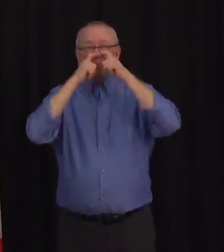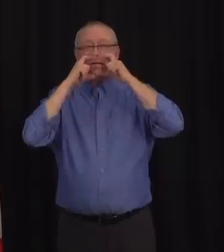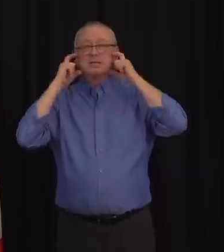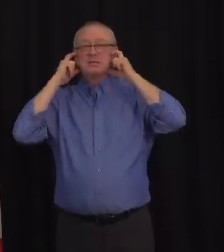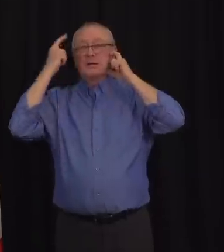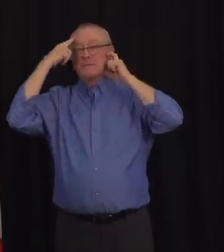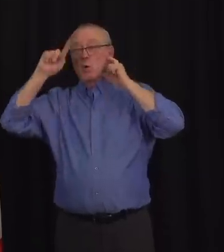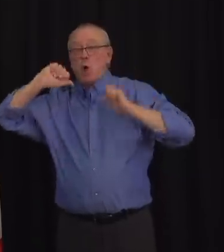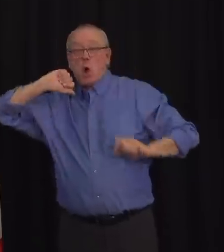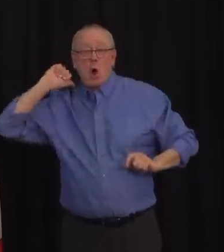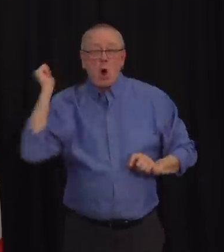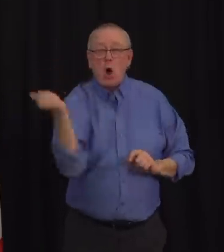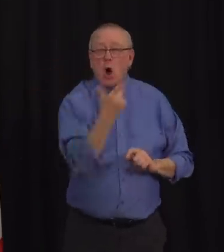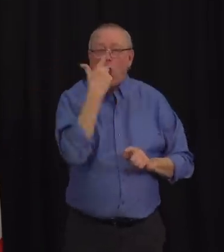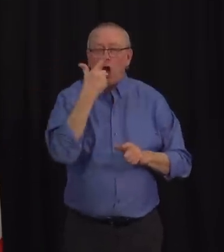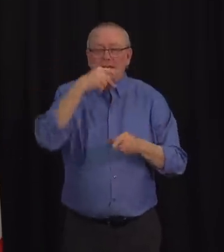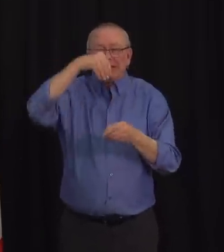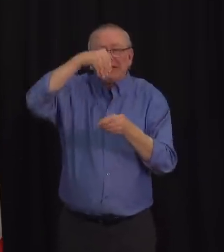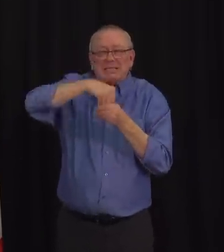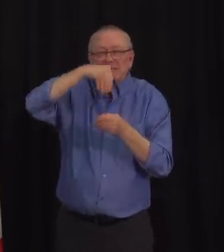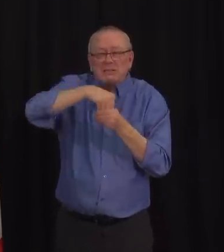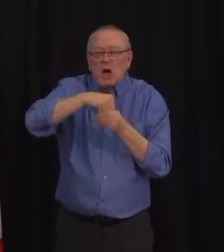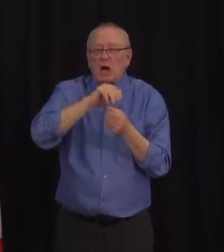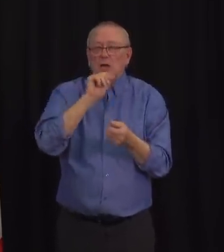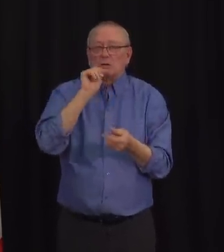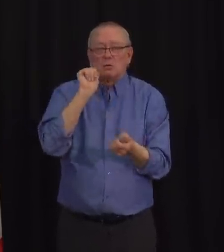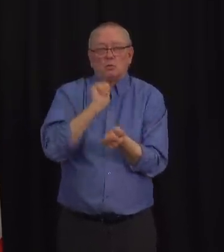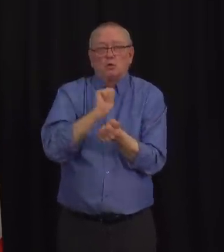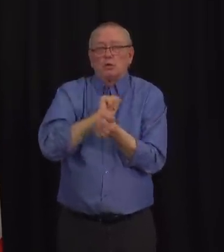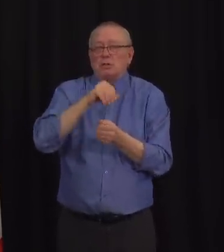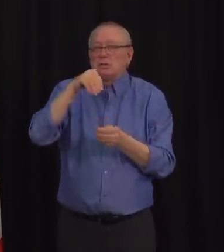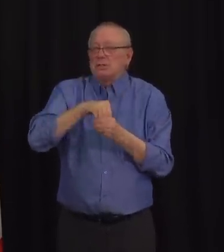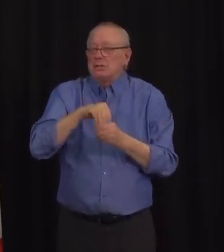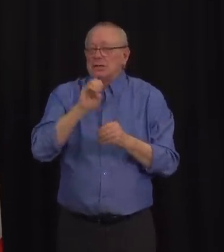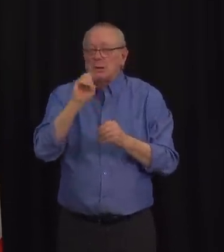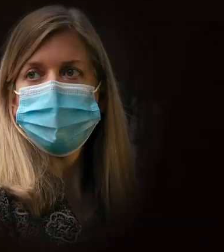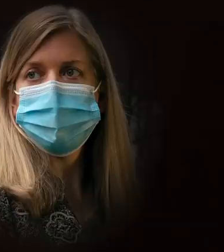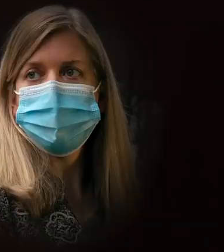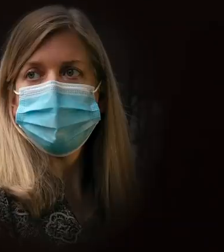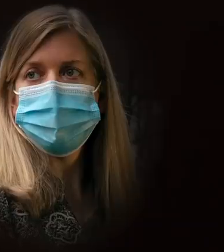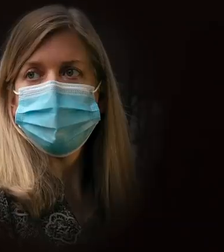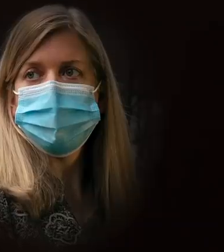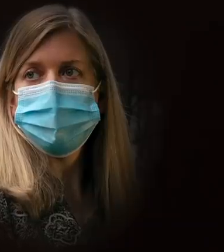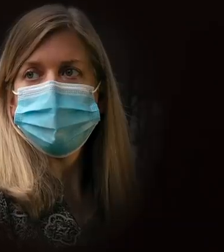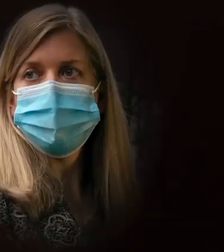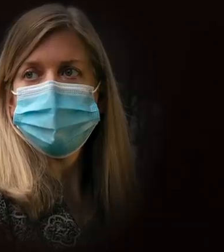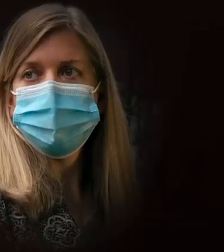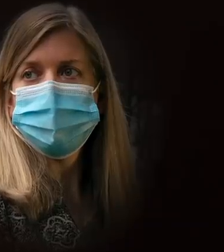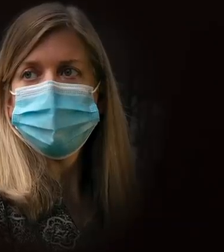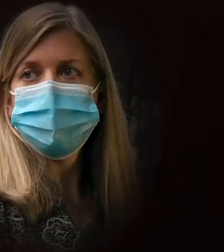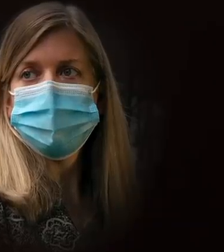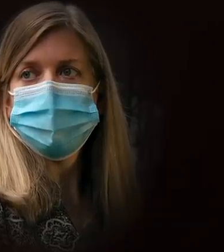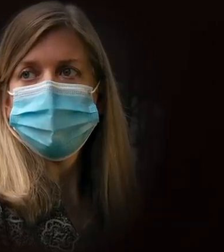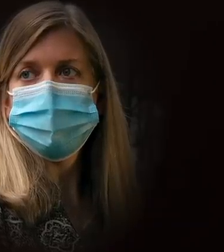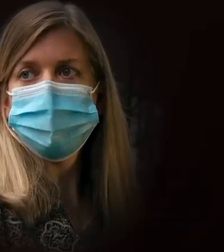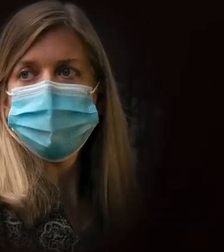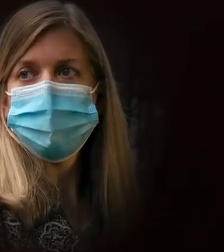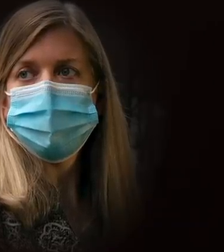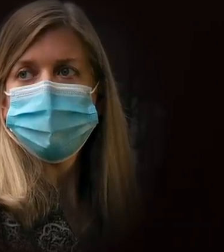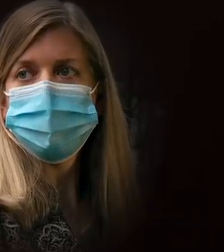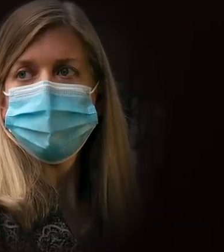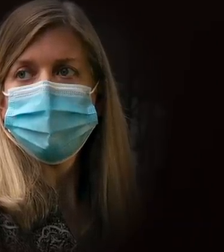workplaces in Calgary and Edmonton and their surrounding communities. Masks should be worn in all indoor